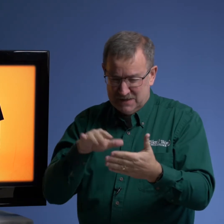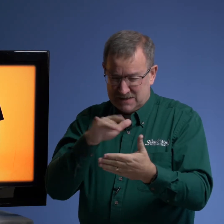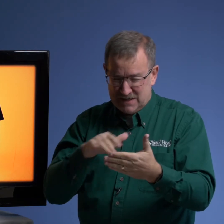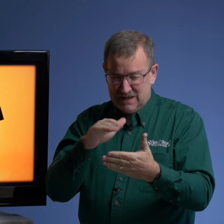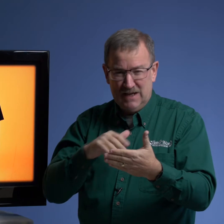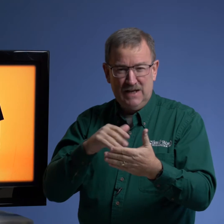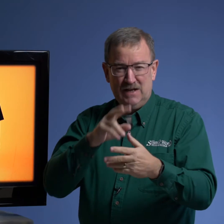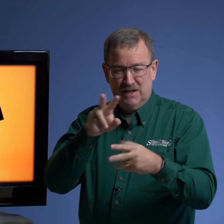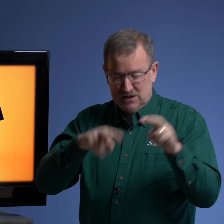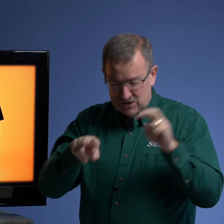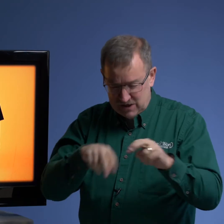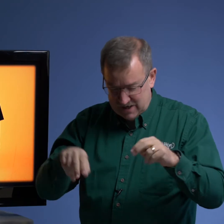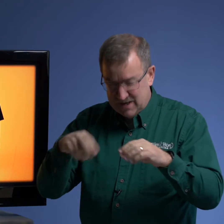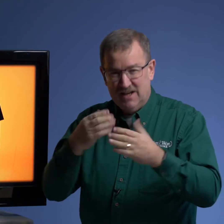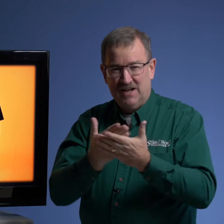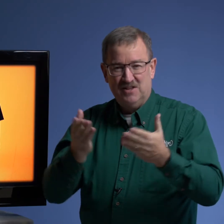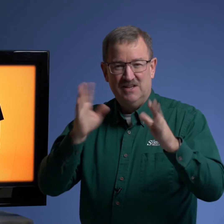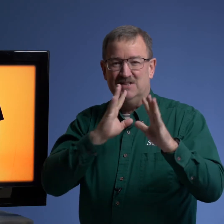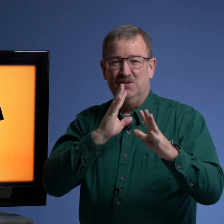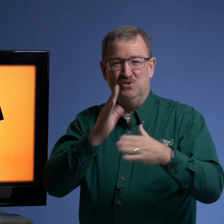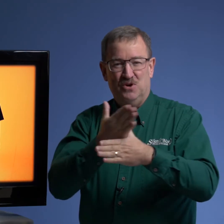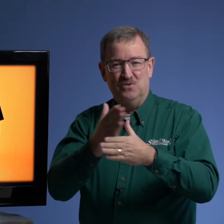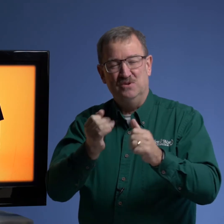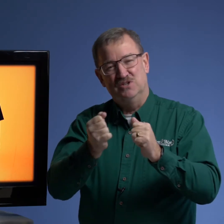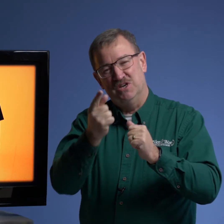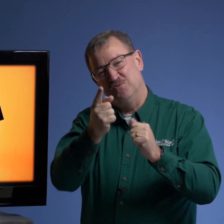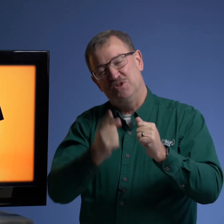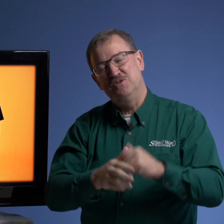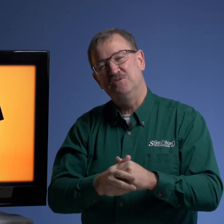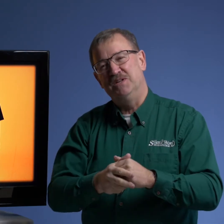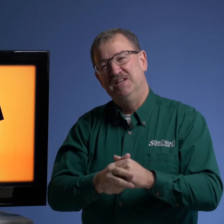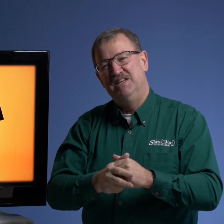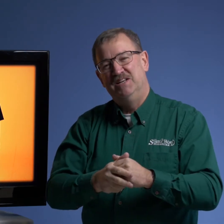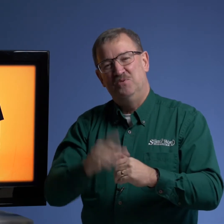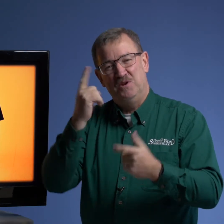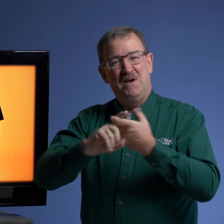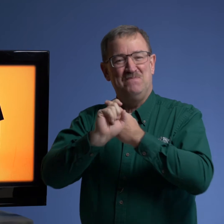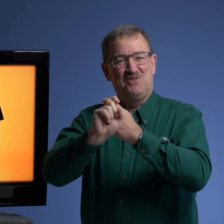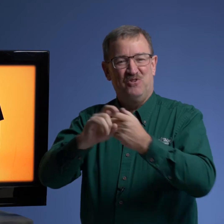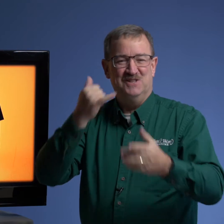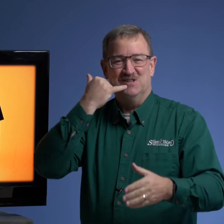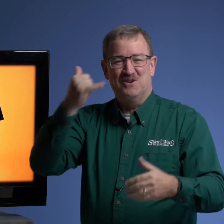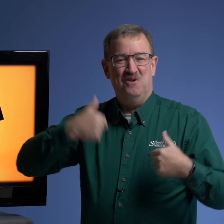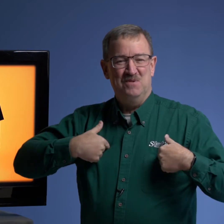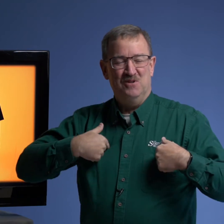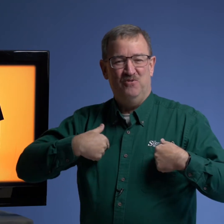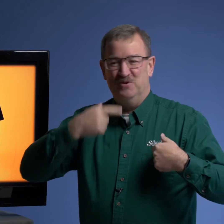studying and looking at the things i would talk and share with you and one of my best friends just called me on the phone